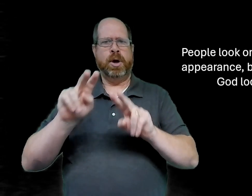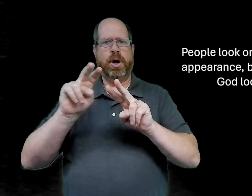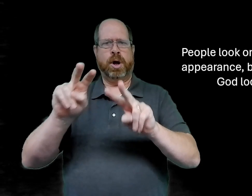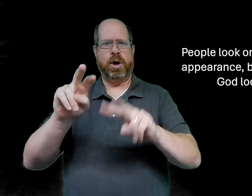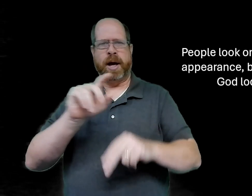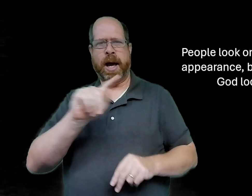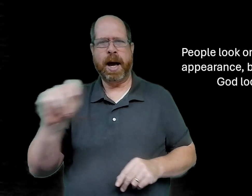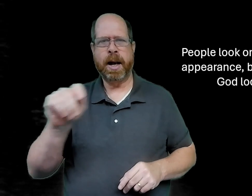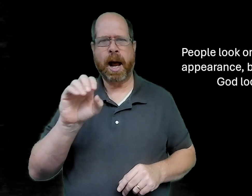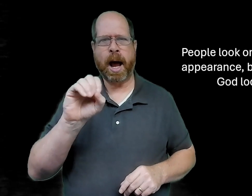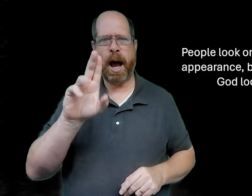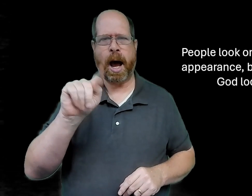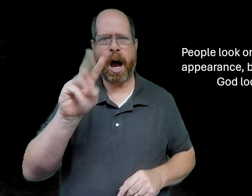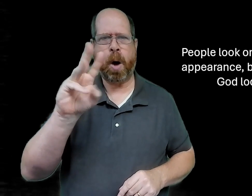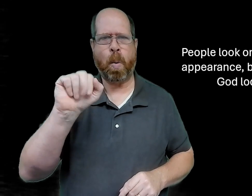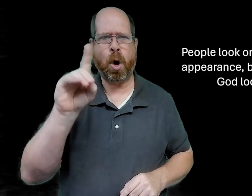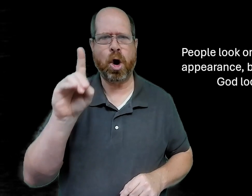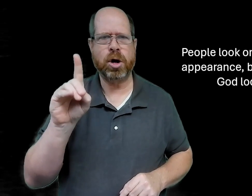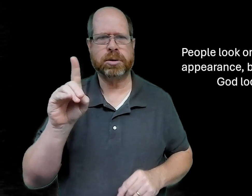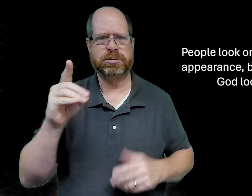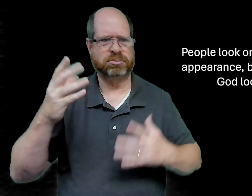people look on the outward appearance